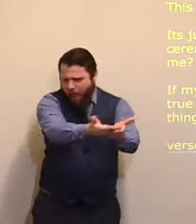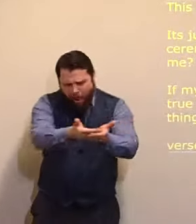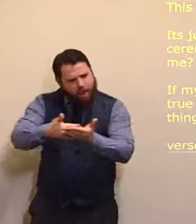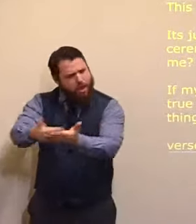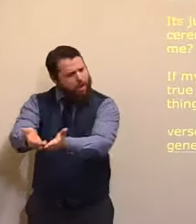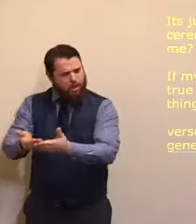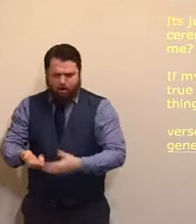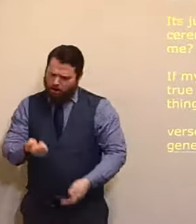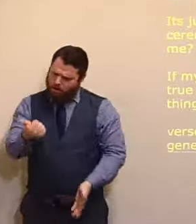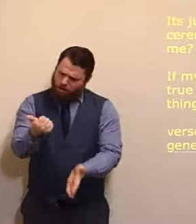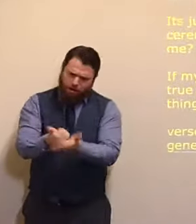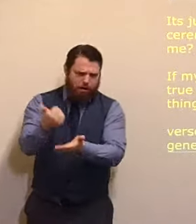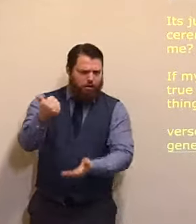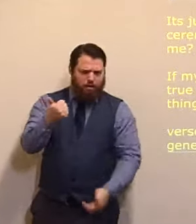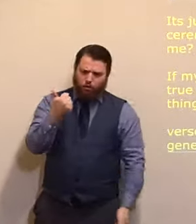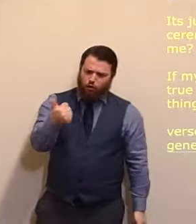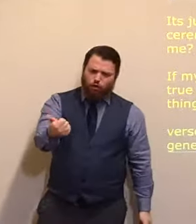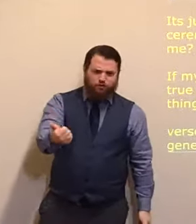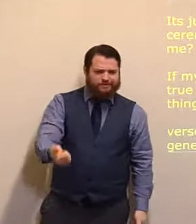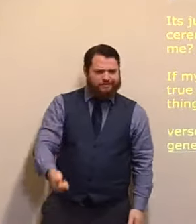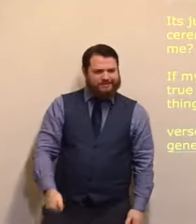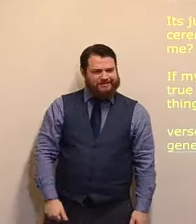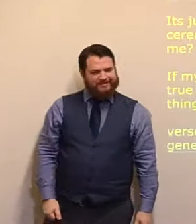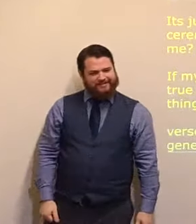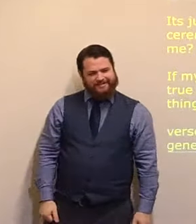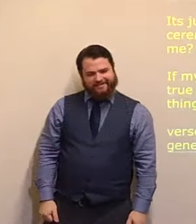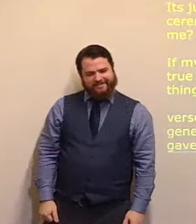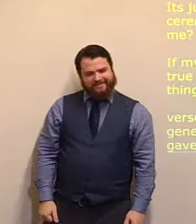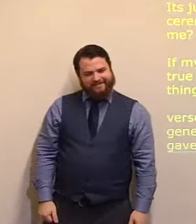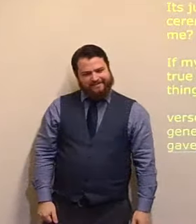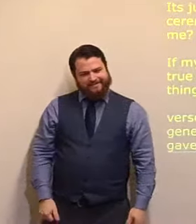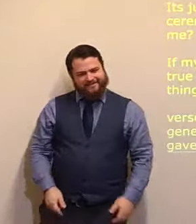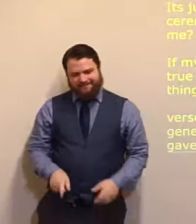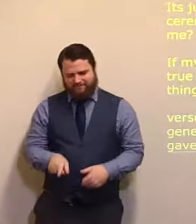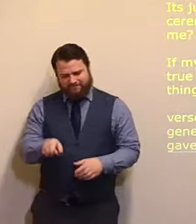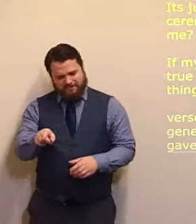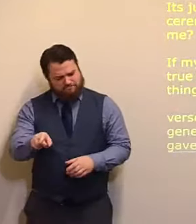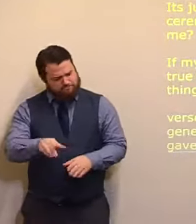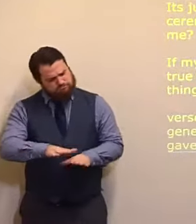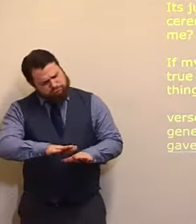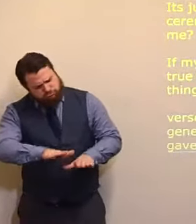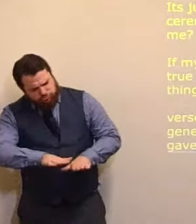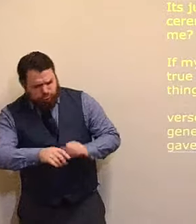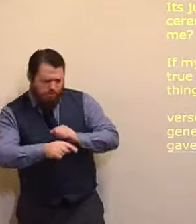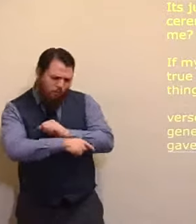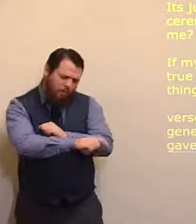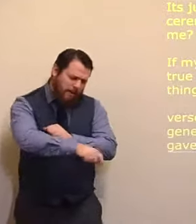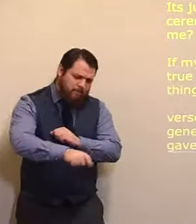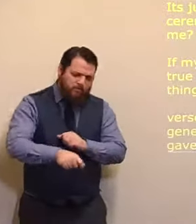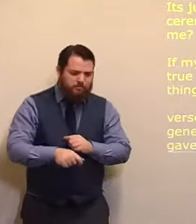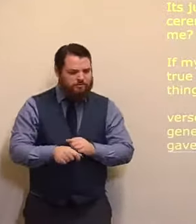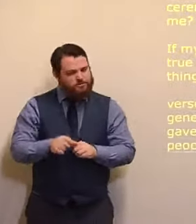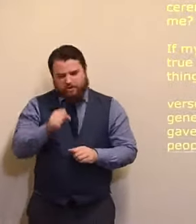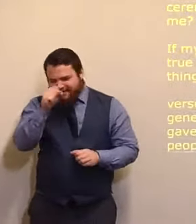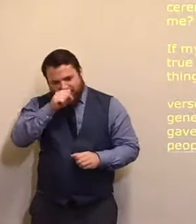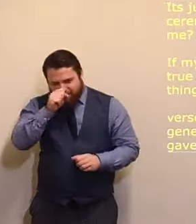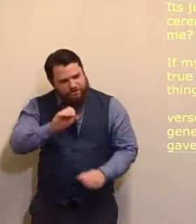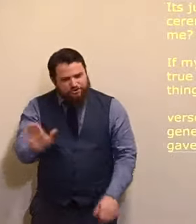people. And, he showed mercy, to the needy, and he was not selfish. And the fifth one,